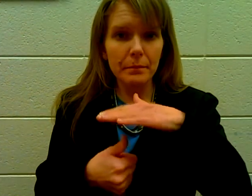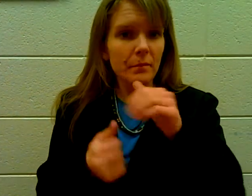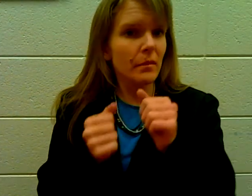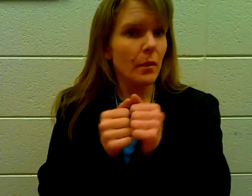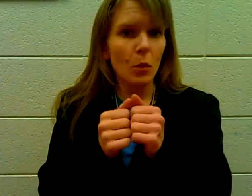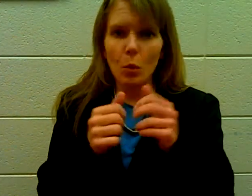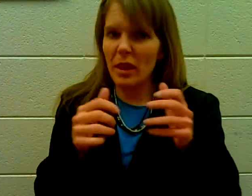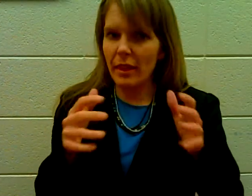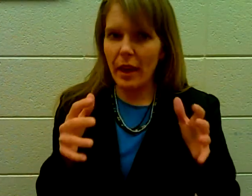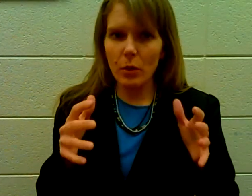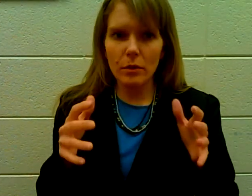Without.